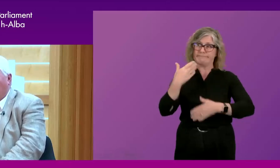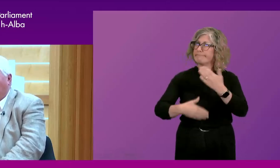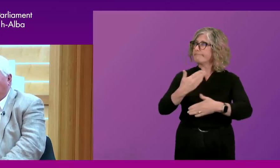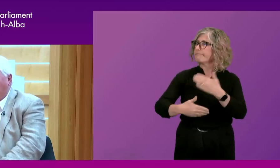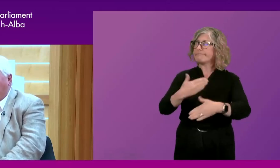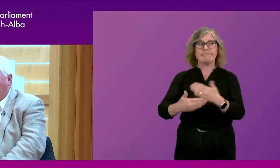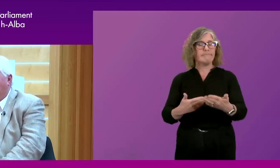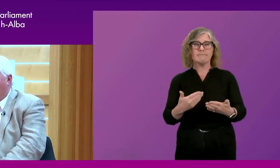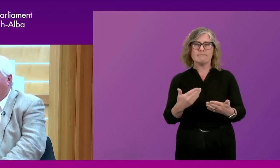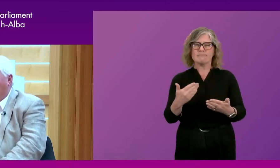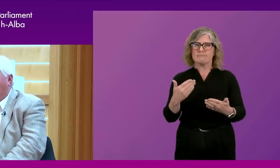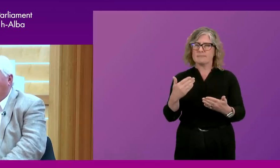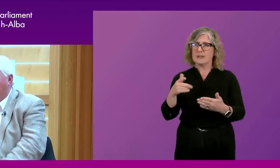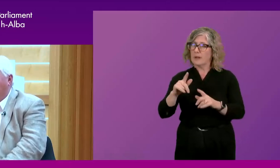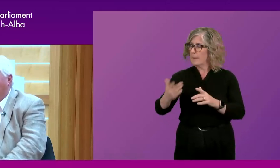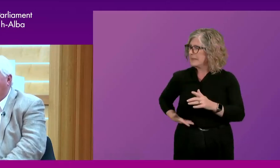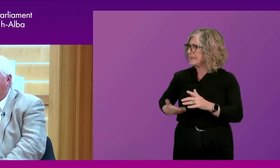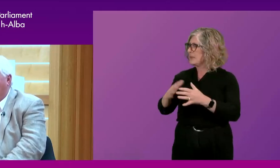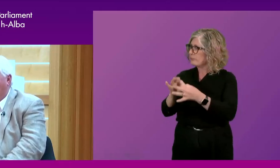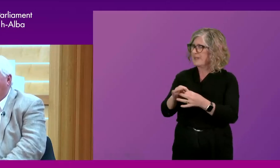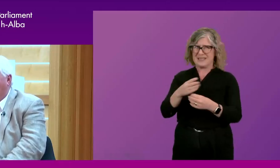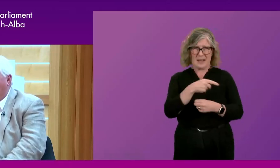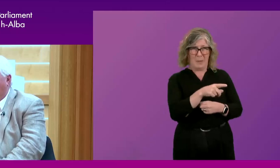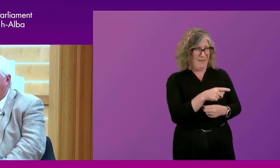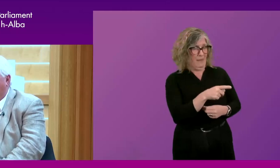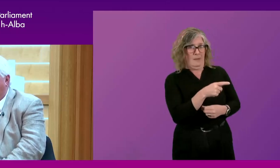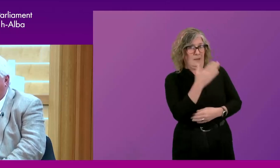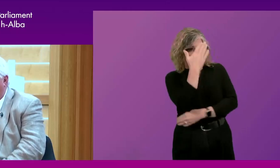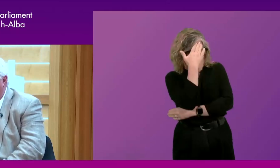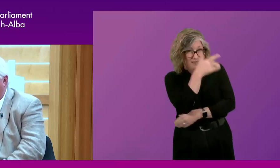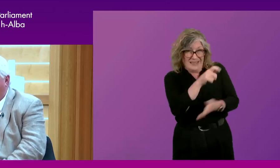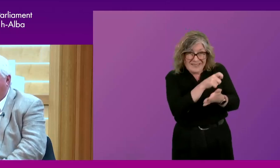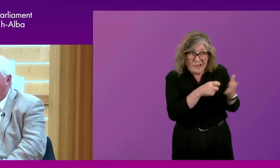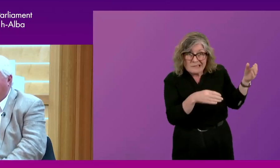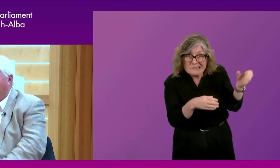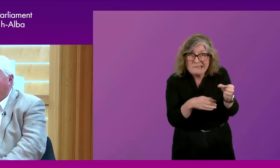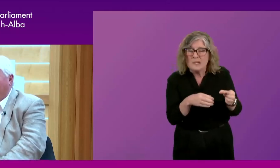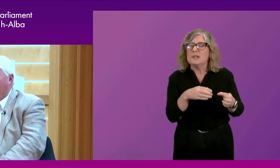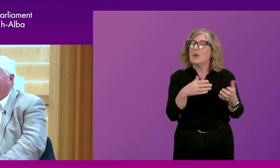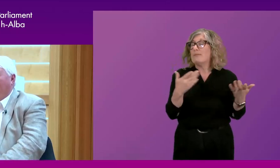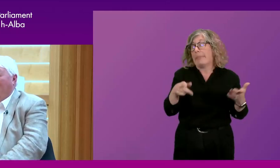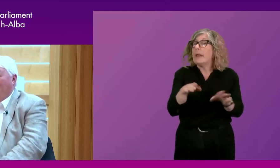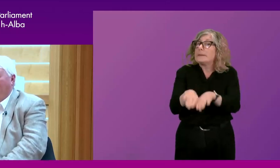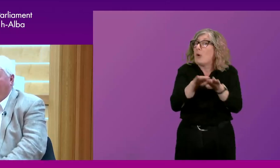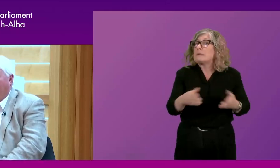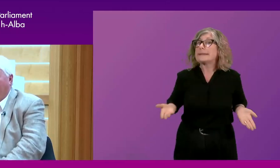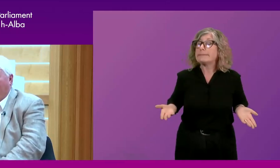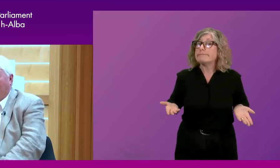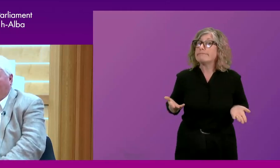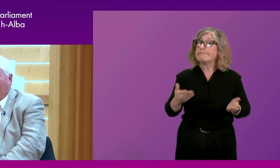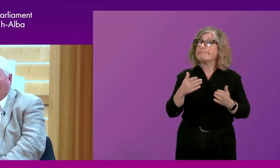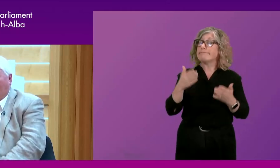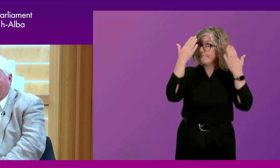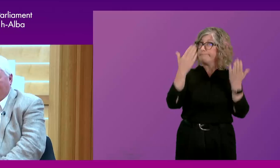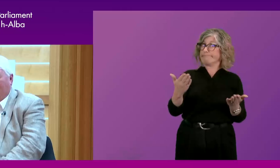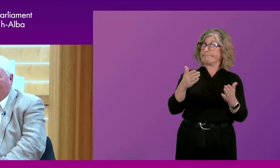business or the professions. And you have some that you wouldn't send for a message. And, and, and that's, that's the nature of, of democratic, uh, the